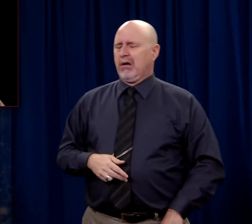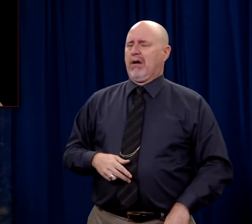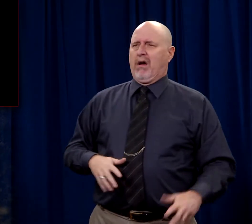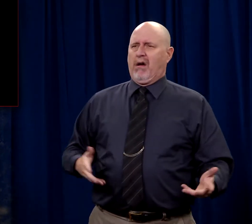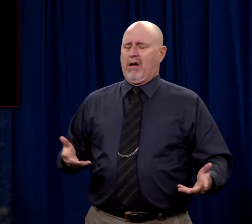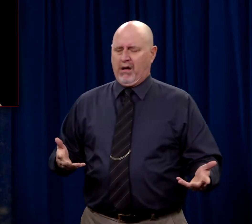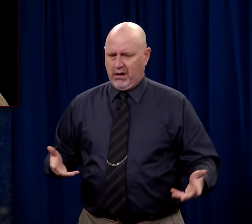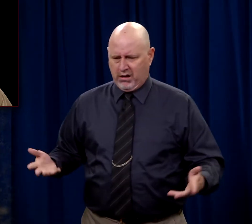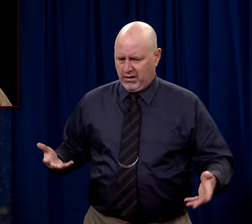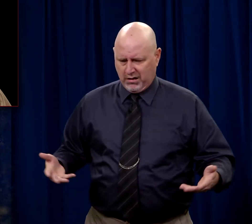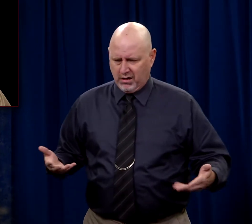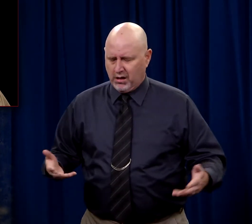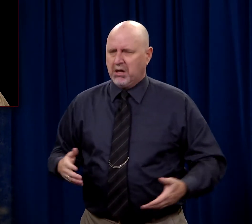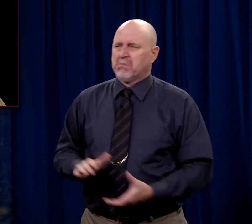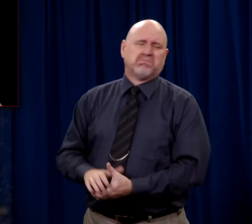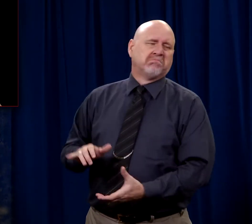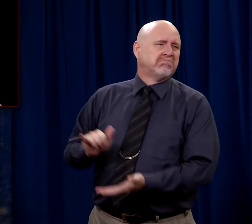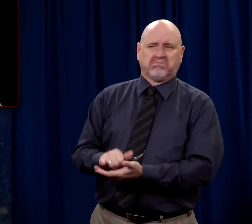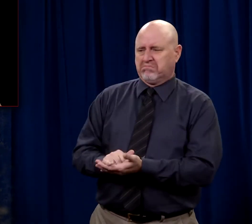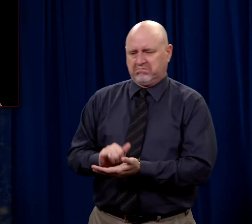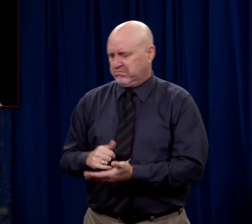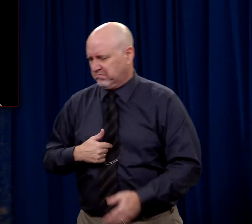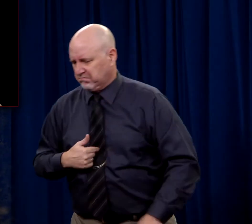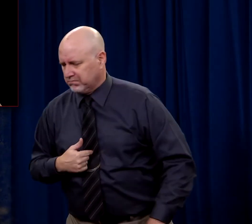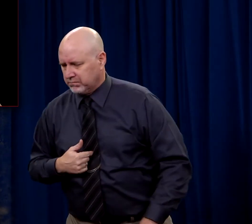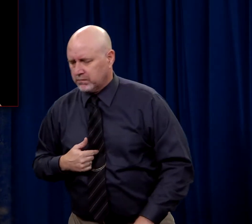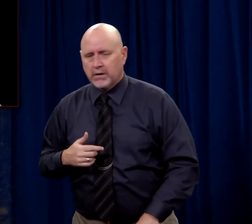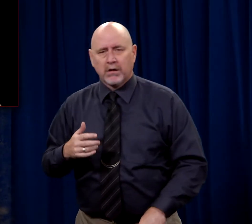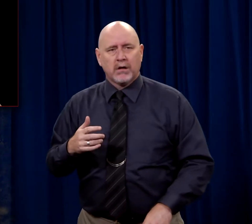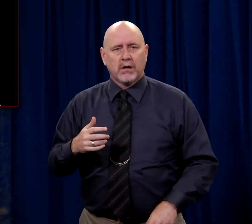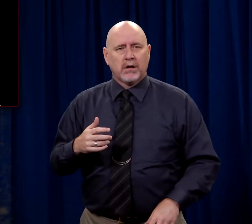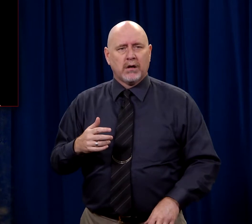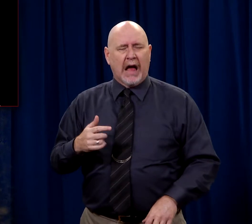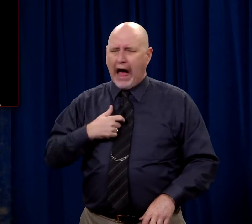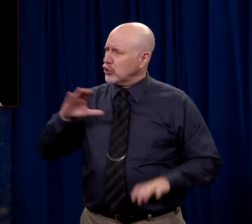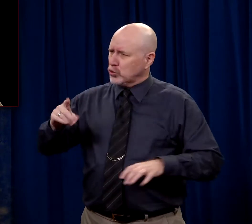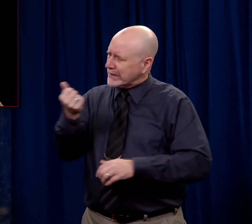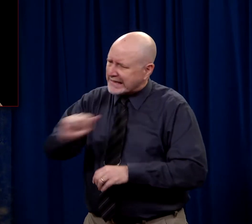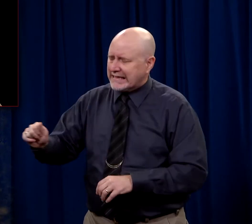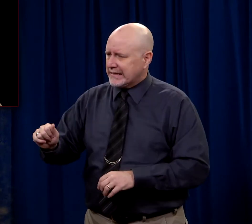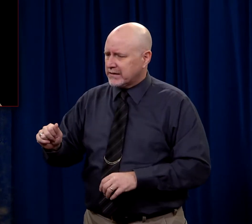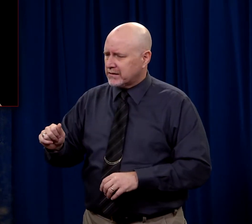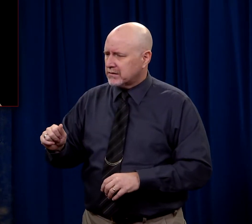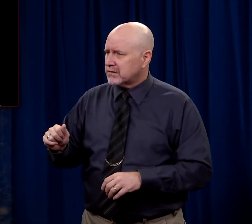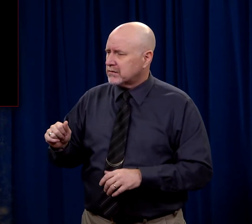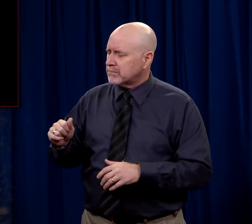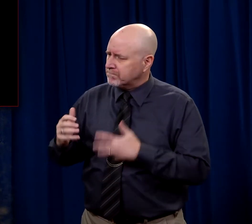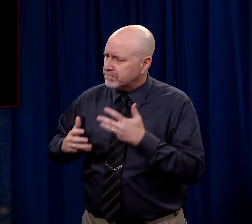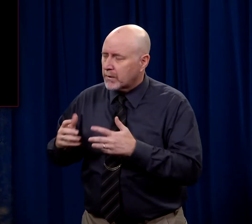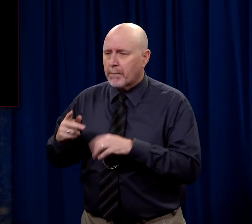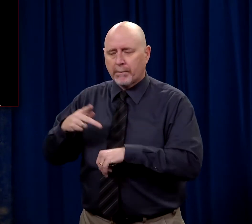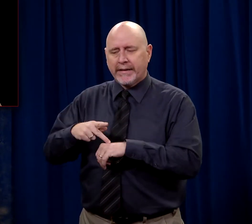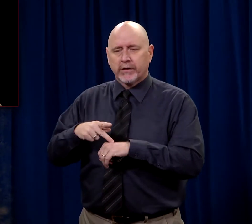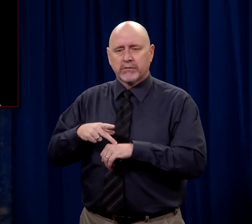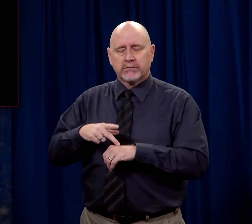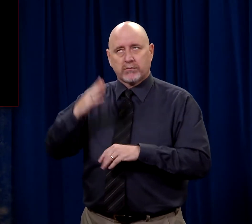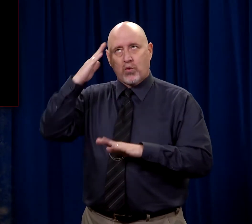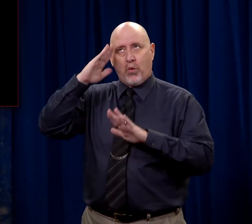Peter was speechless. He didn't believe it was true. He was willing to do whatever was necessary. But Peter didn't